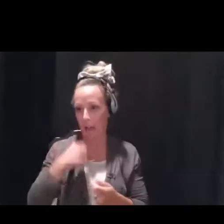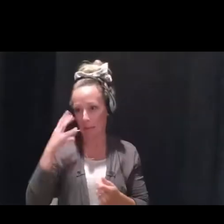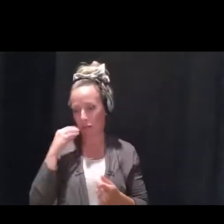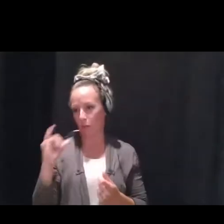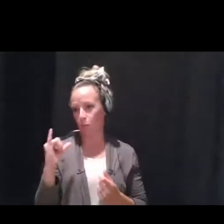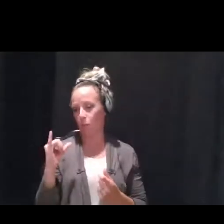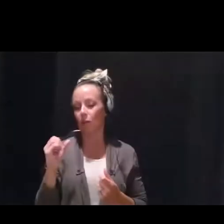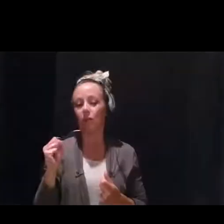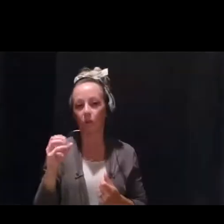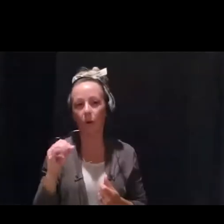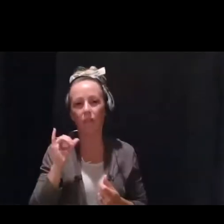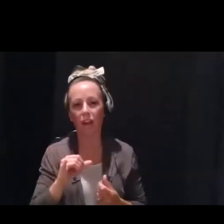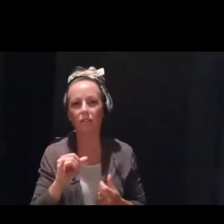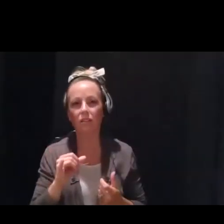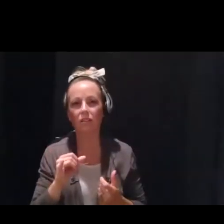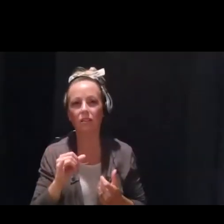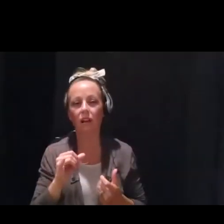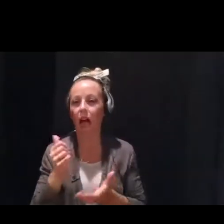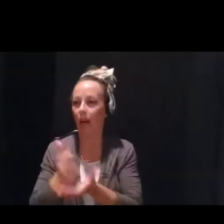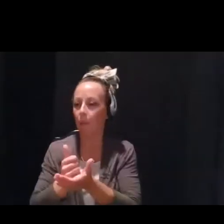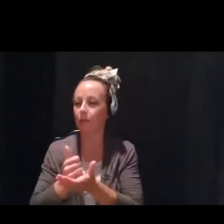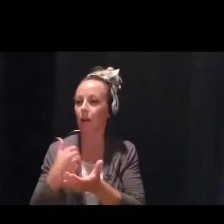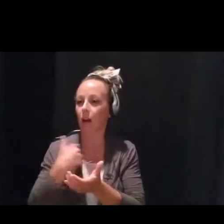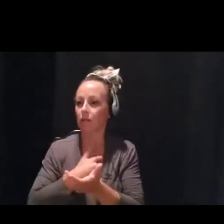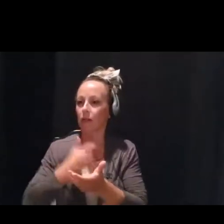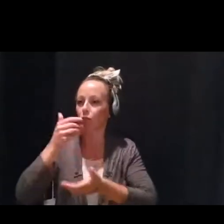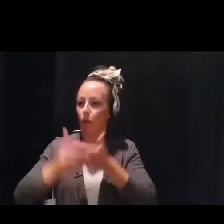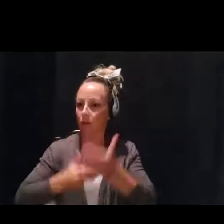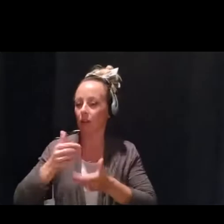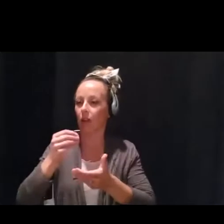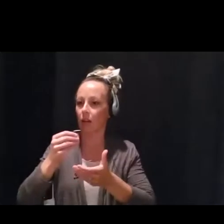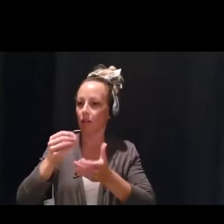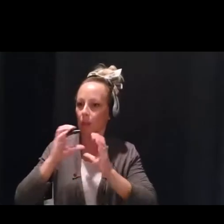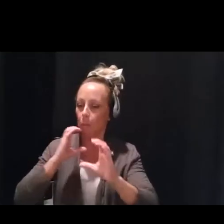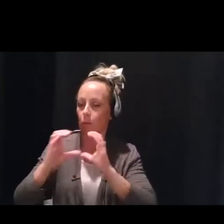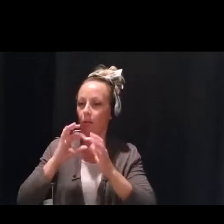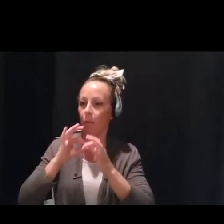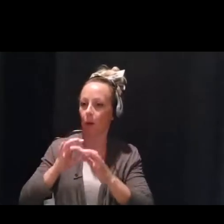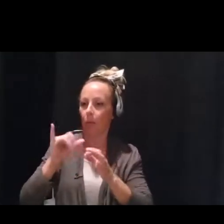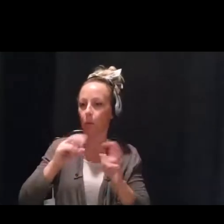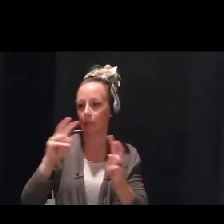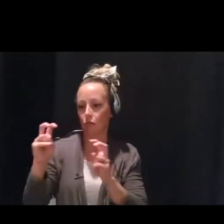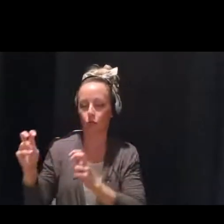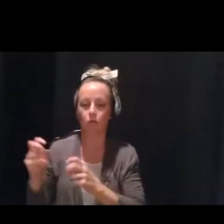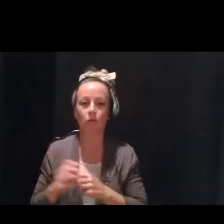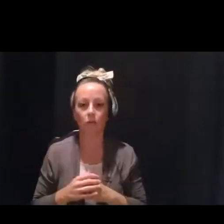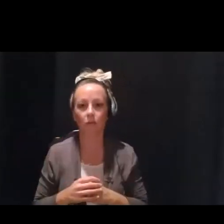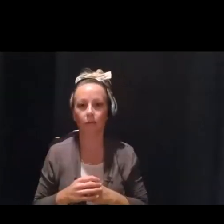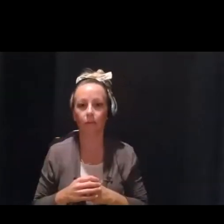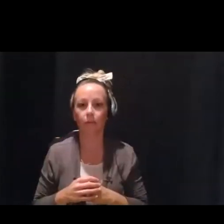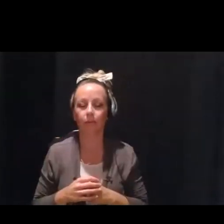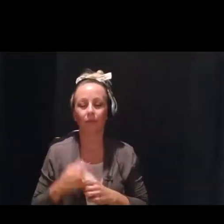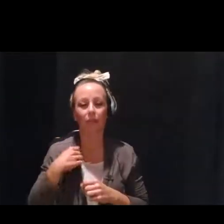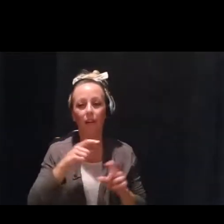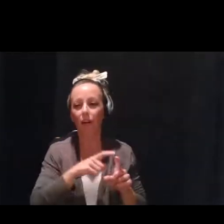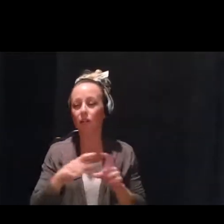really good processing and conversation. I also think that it has elevated the